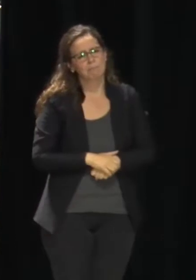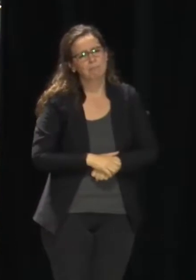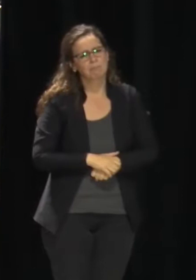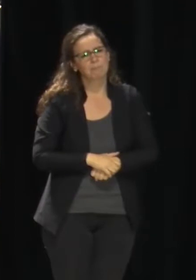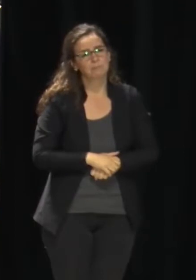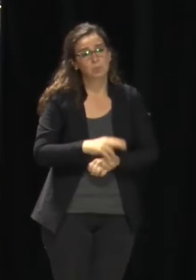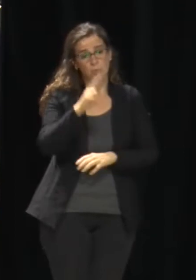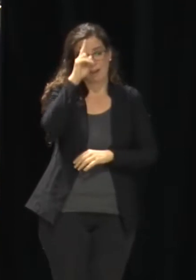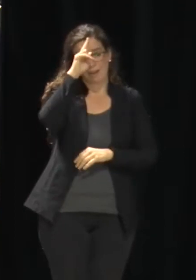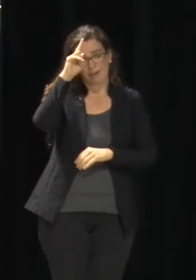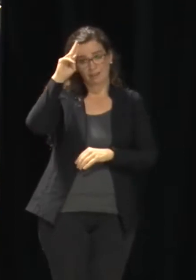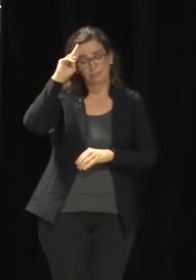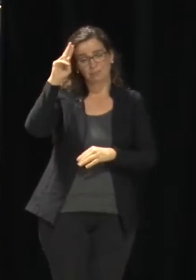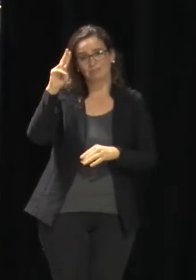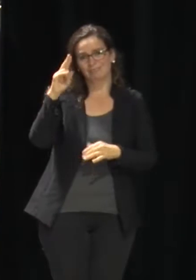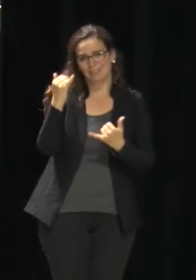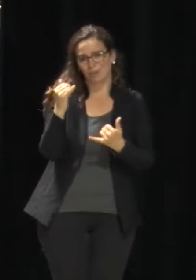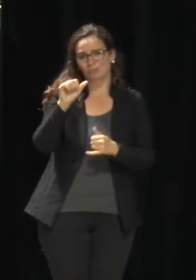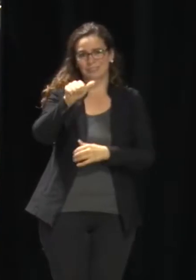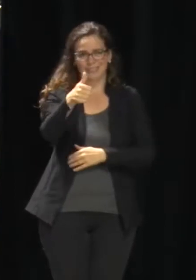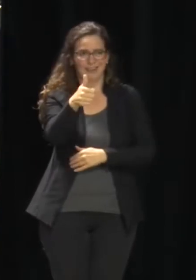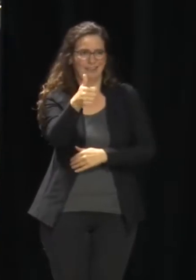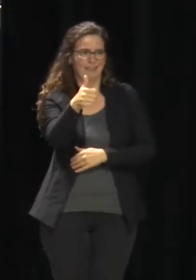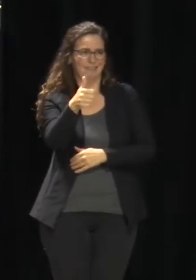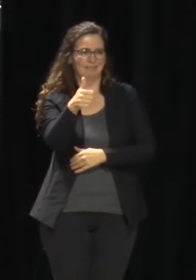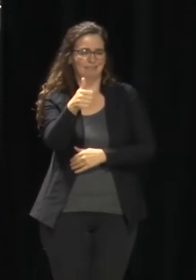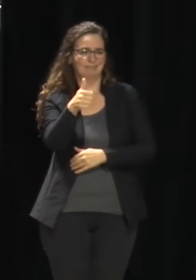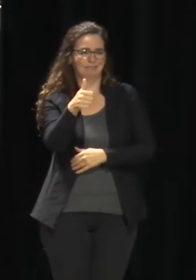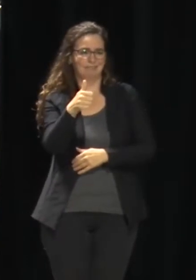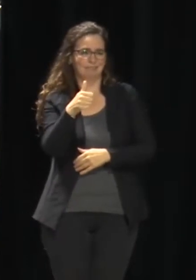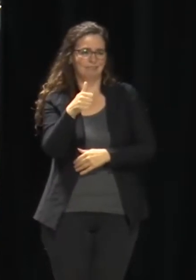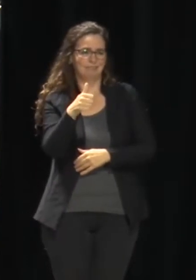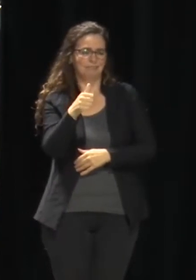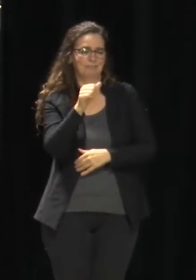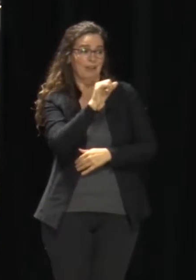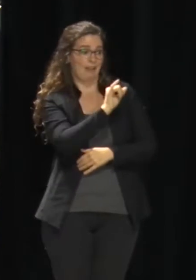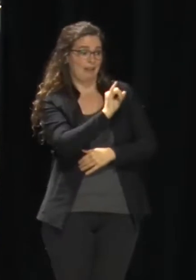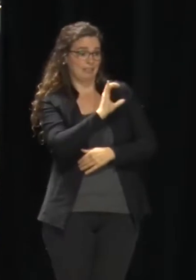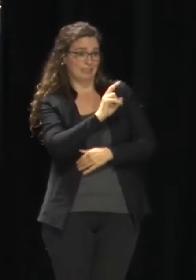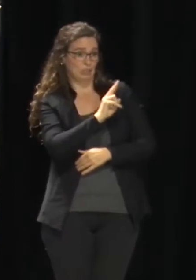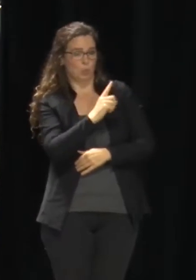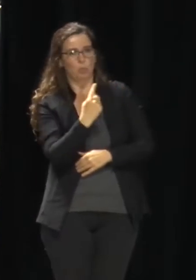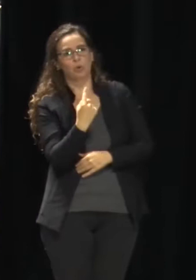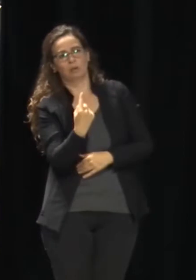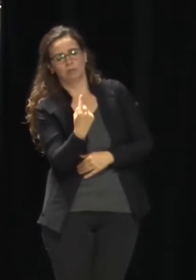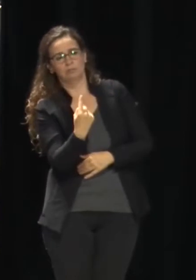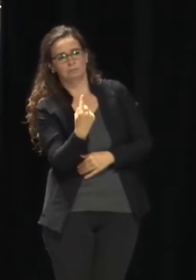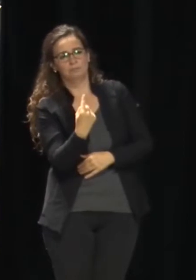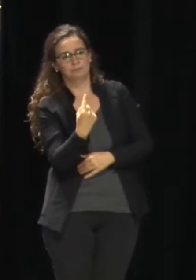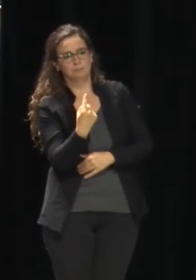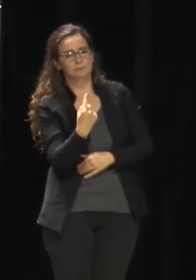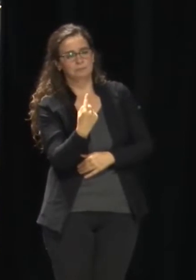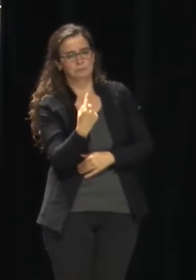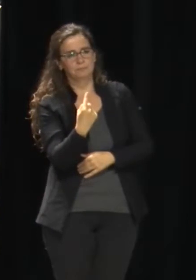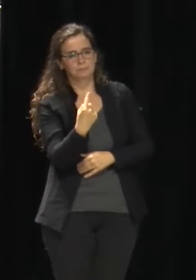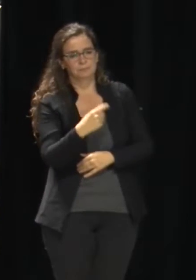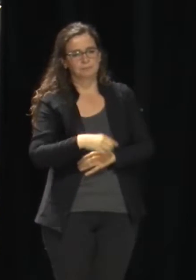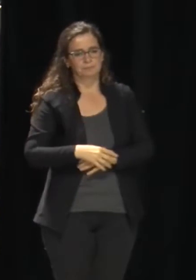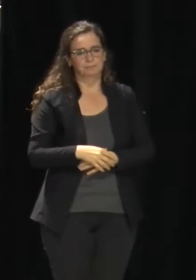One of them is in the ICU. Let's keep that person in our thoughts and prayers. Six Caucasian, three African American.